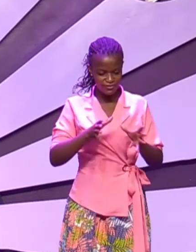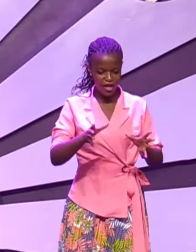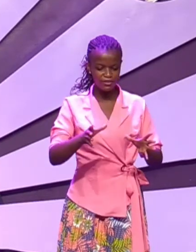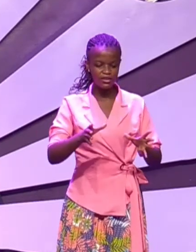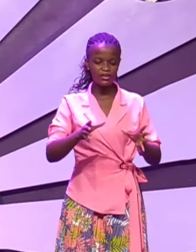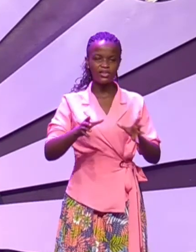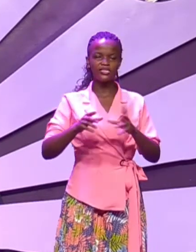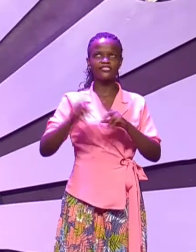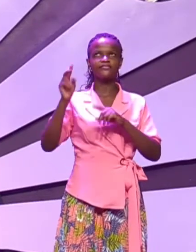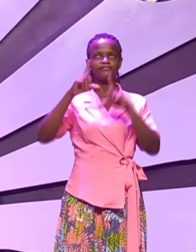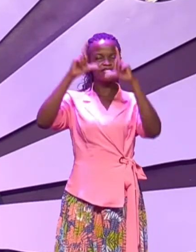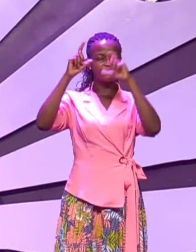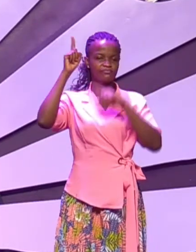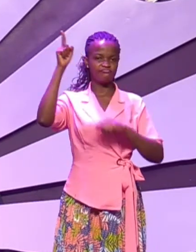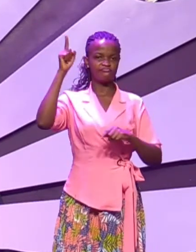Did you hear that?